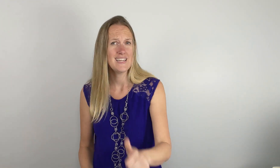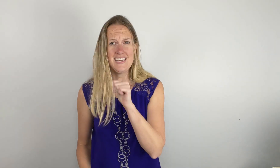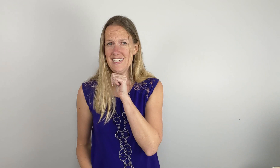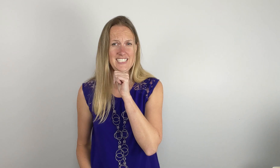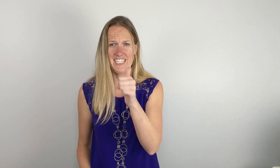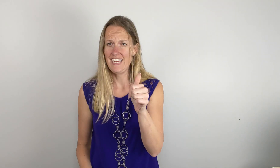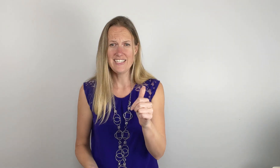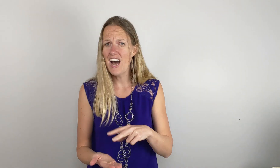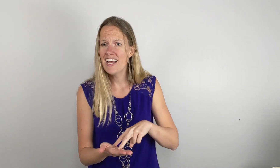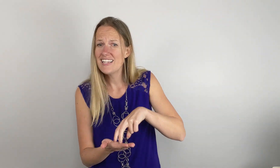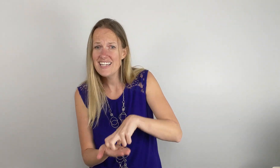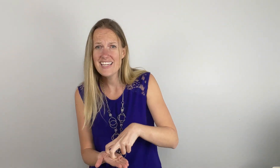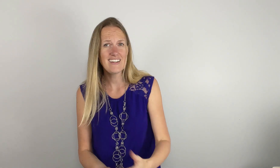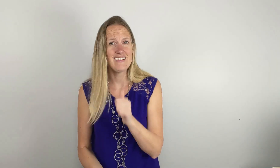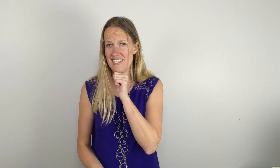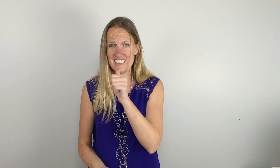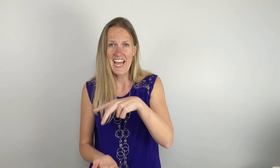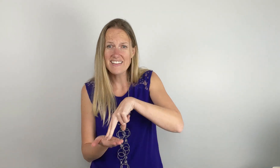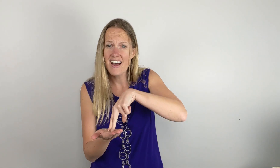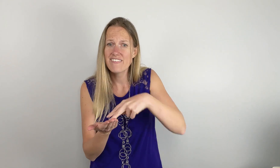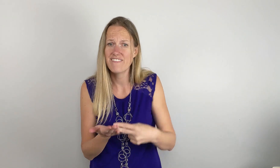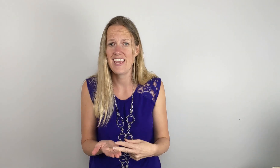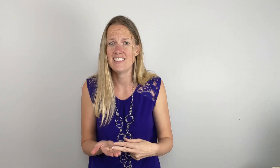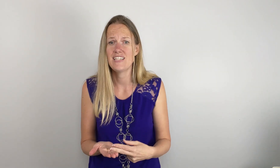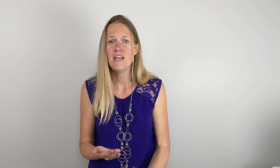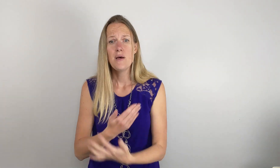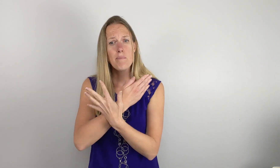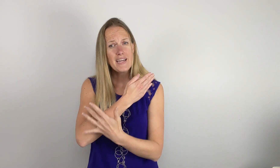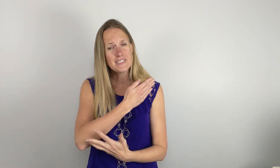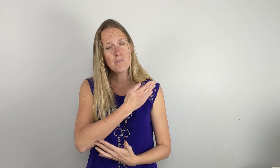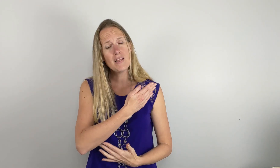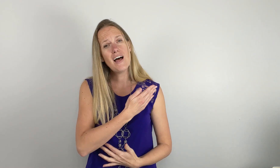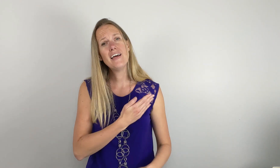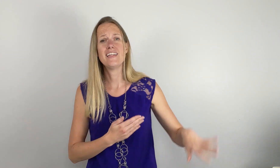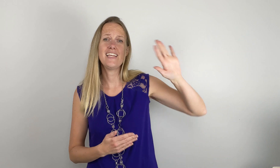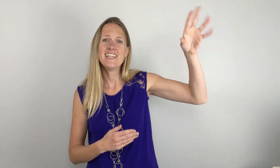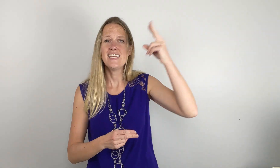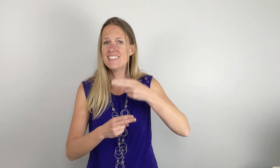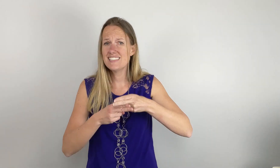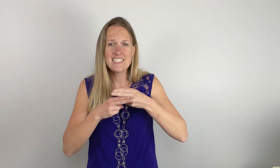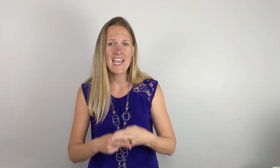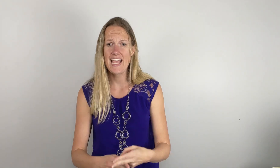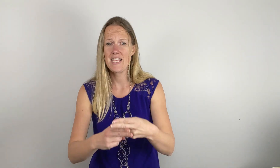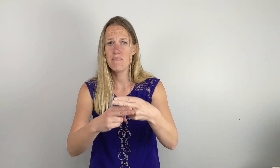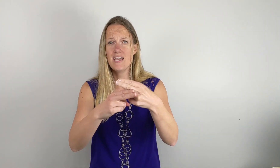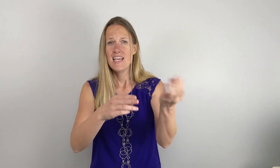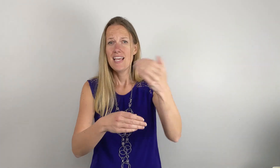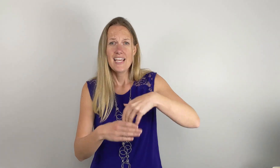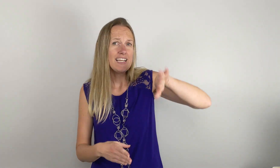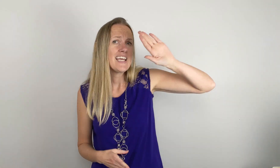shall not kneel and shall not faint by his blood and in his name. In